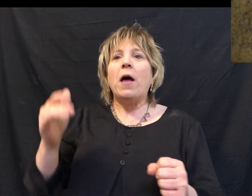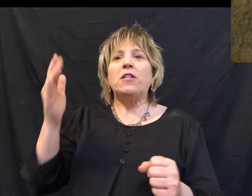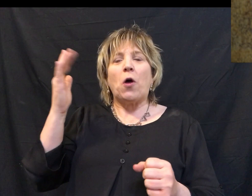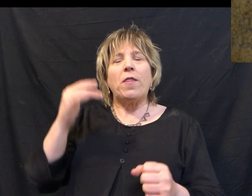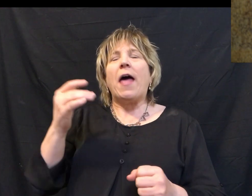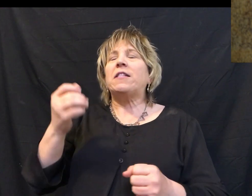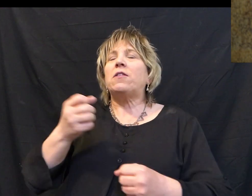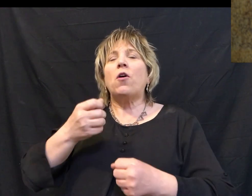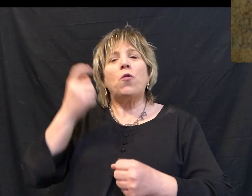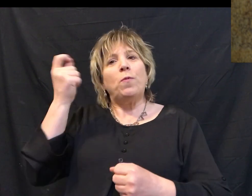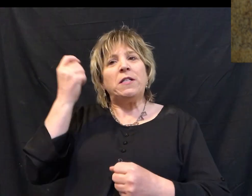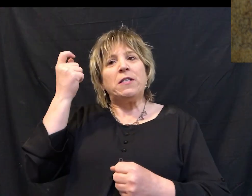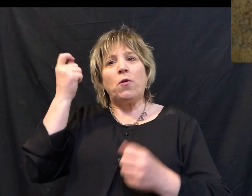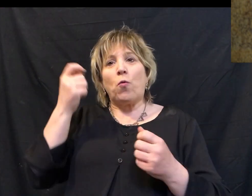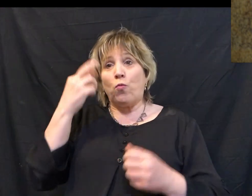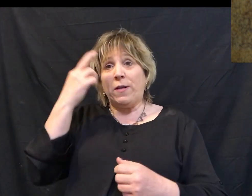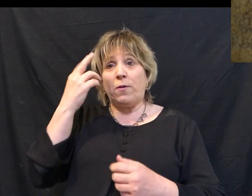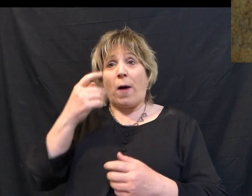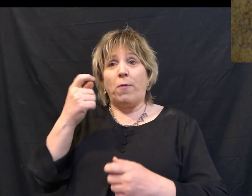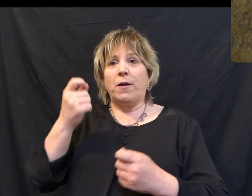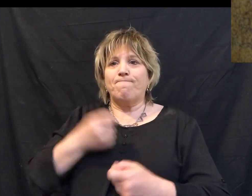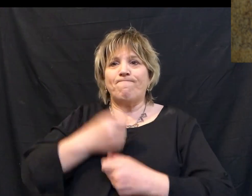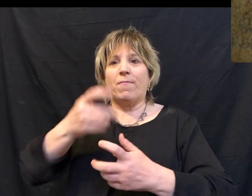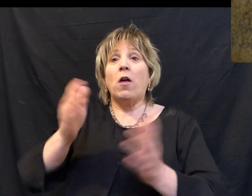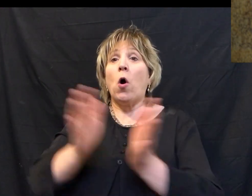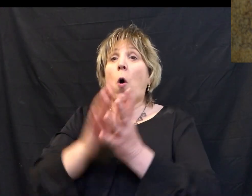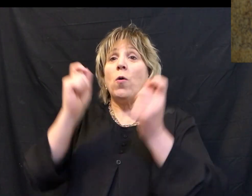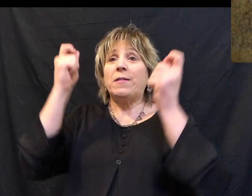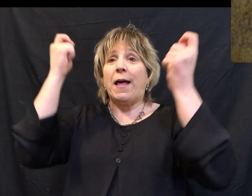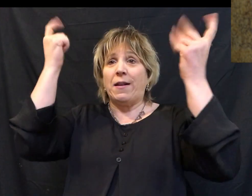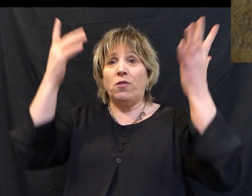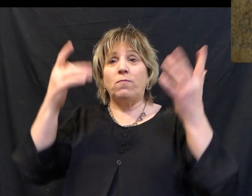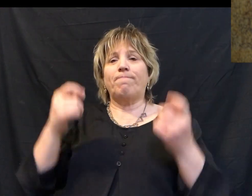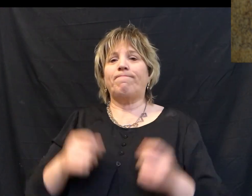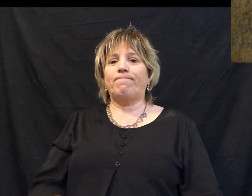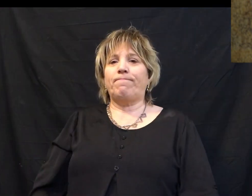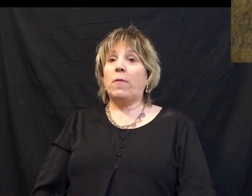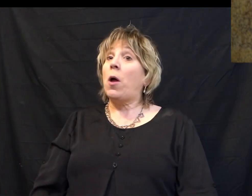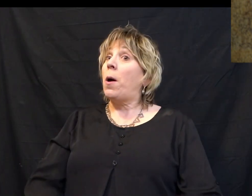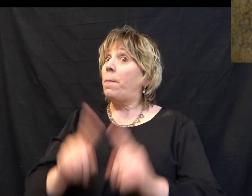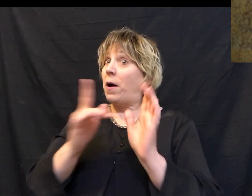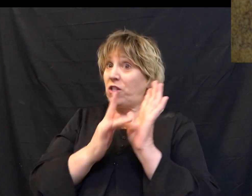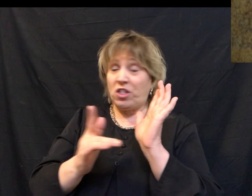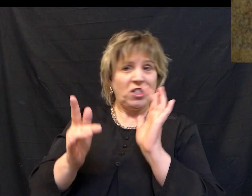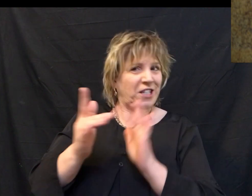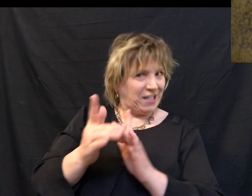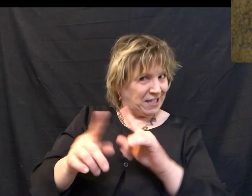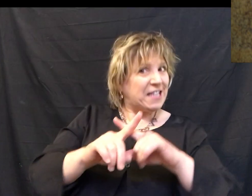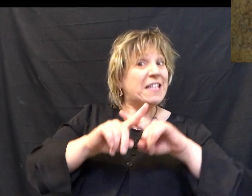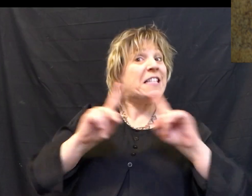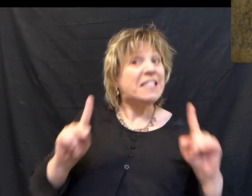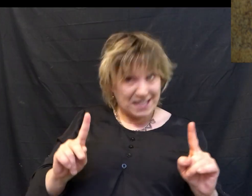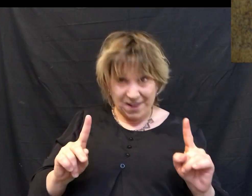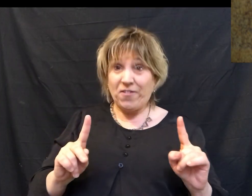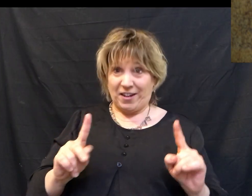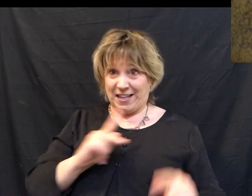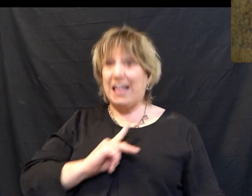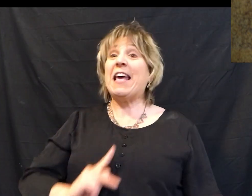because of that, we cry out, Hosanna, to celebrate. But Jesus was a different